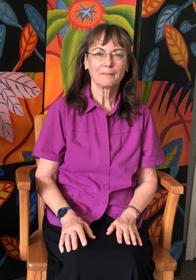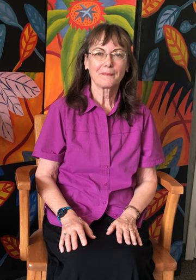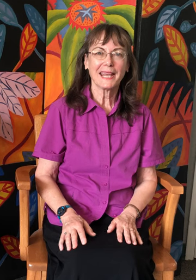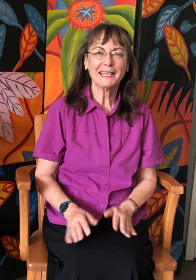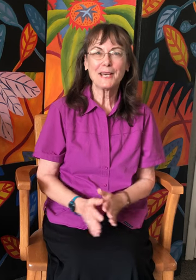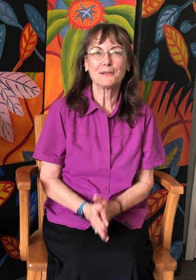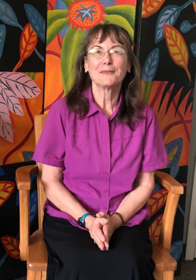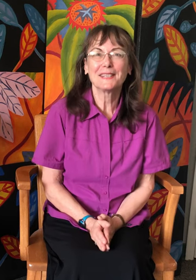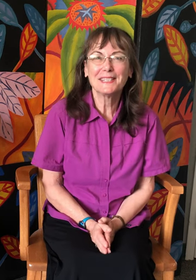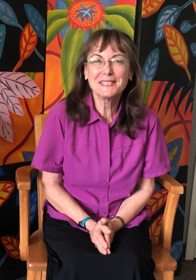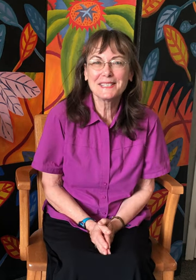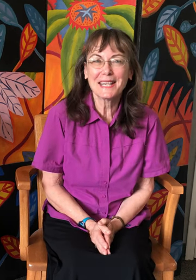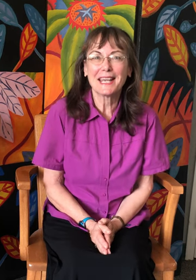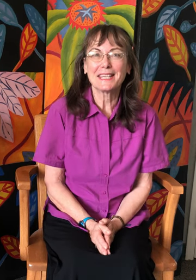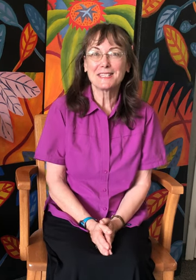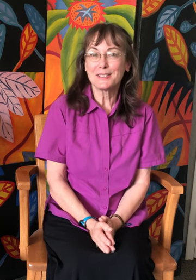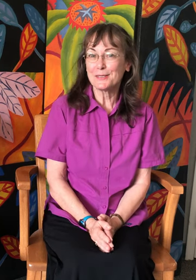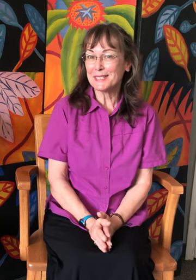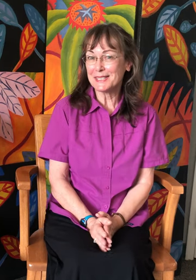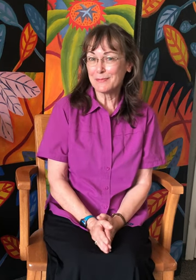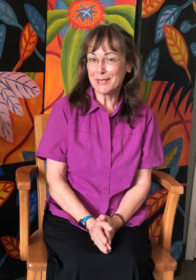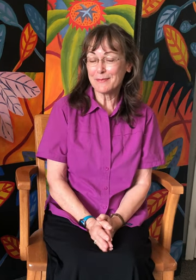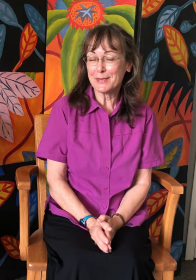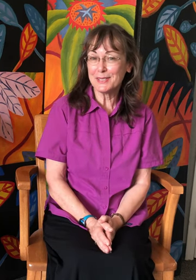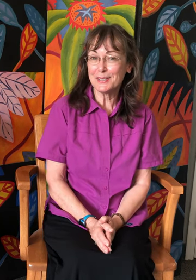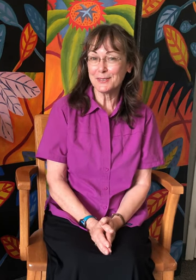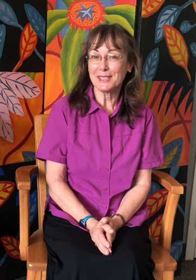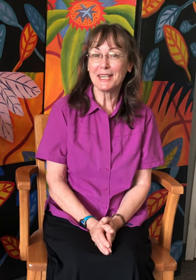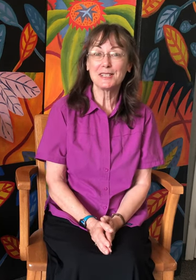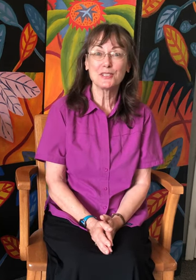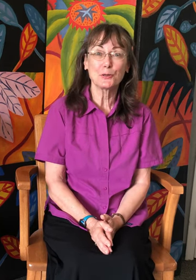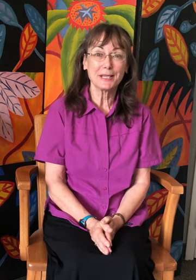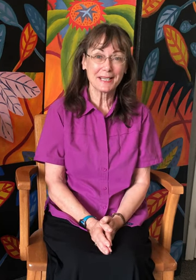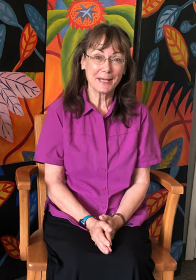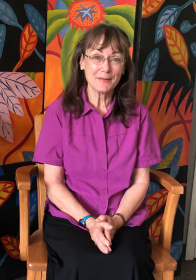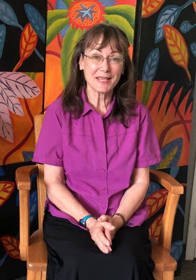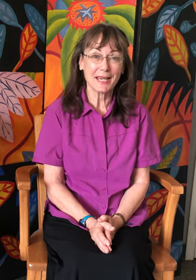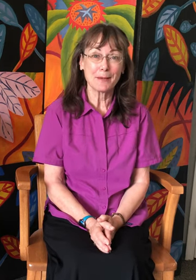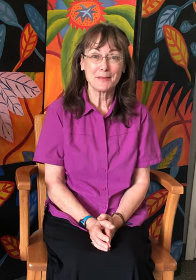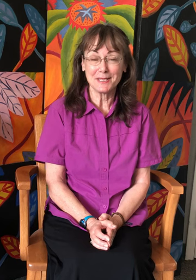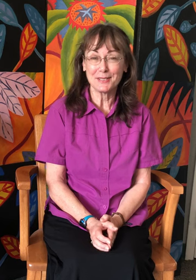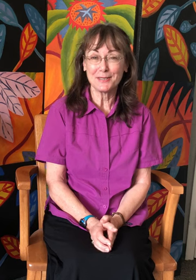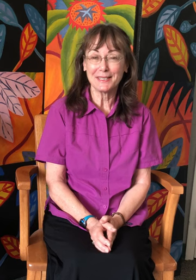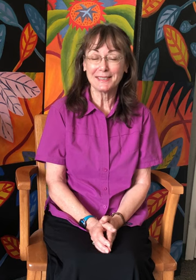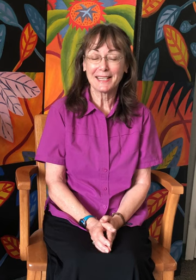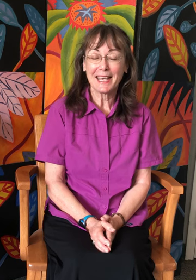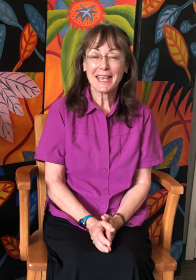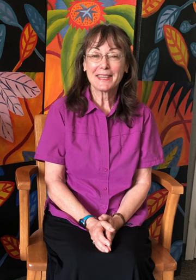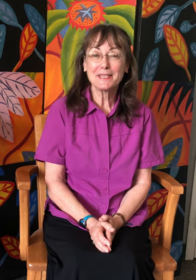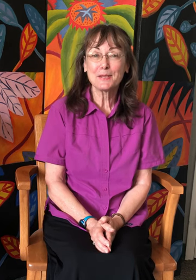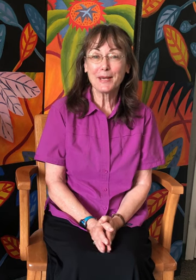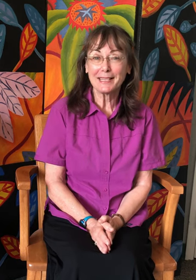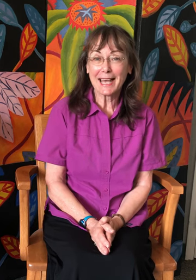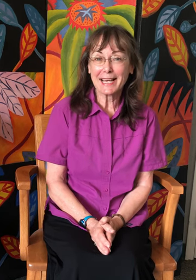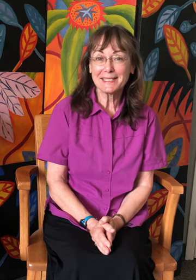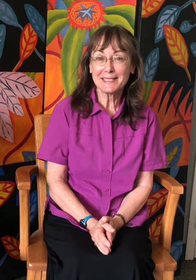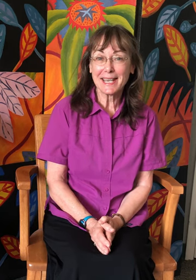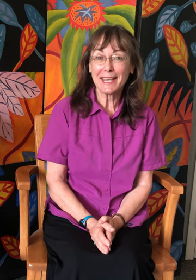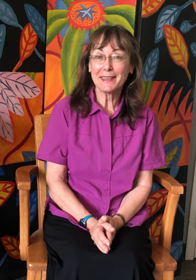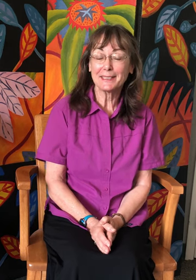Hello, this is Susan Smith, Miss Susan in Storytimes. I am Miss Susan. This is my last day at the